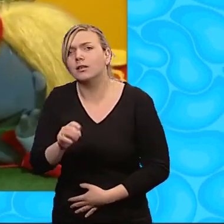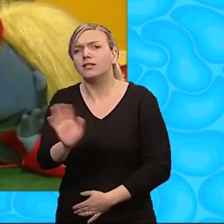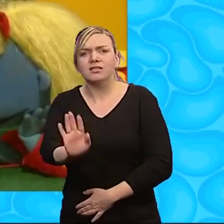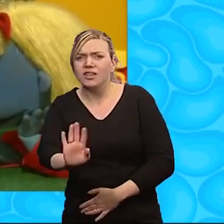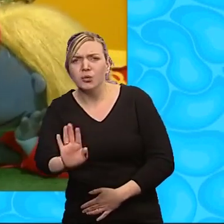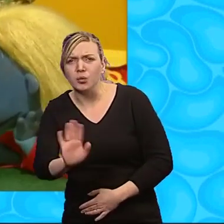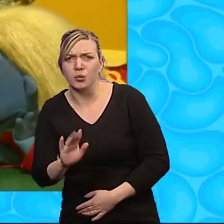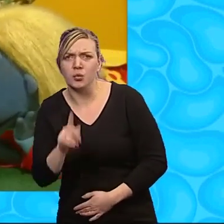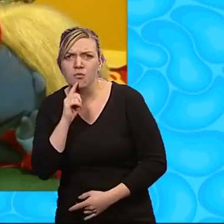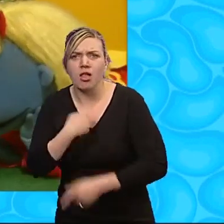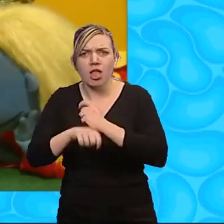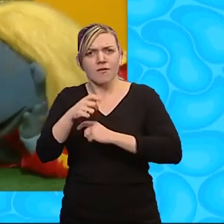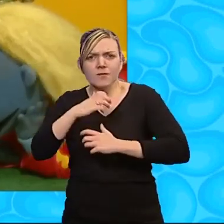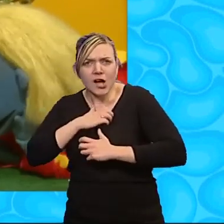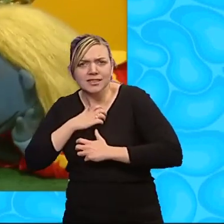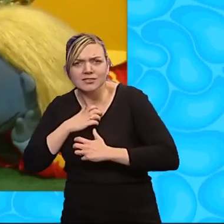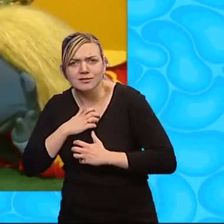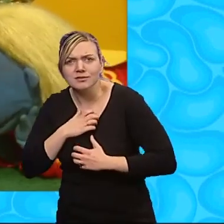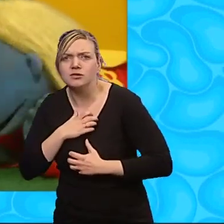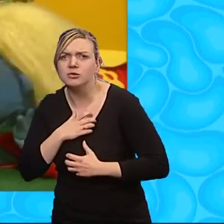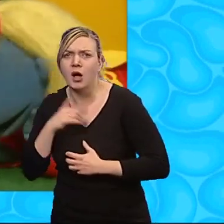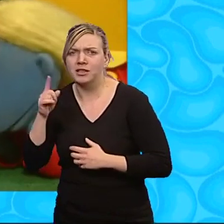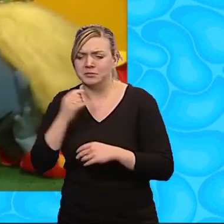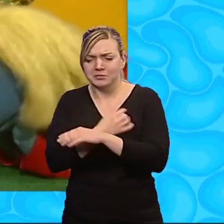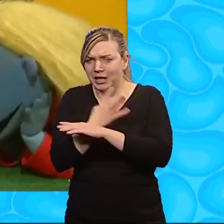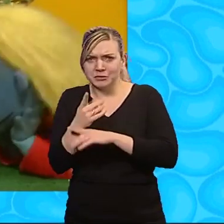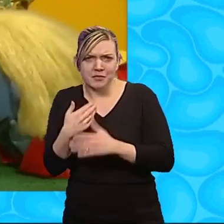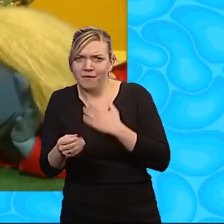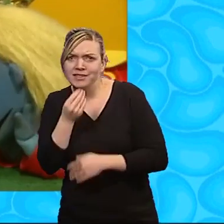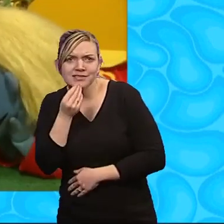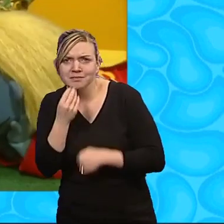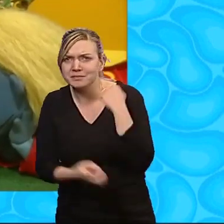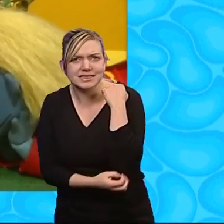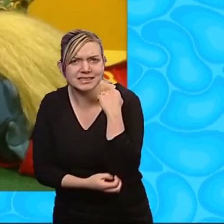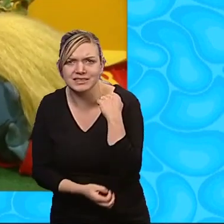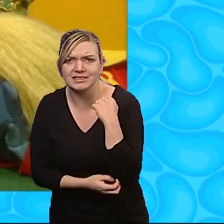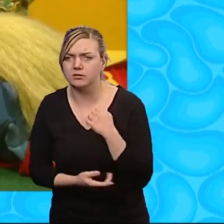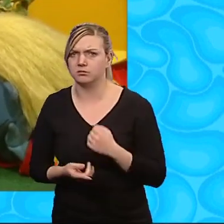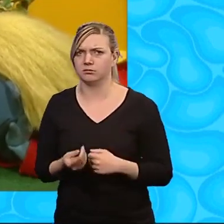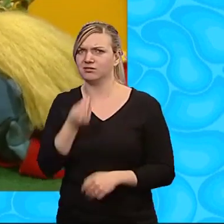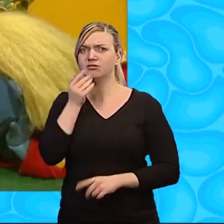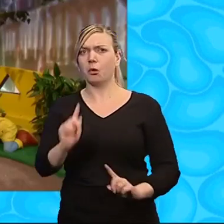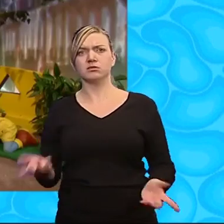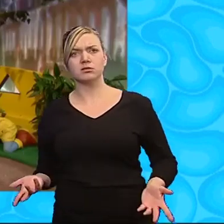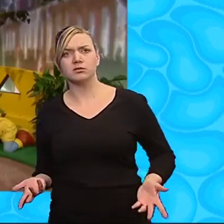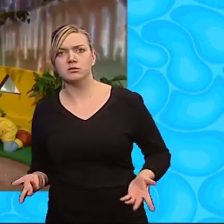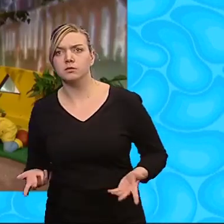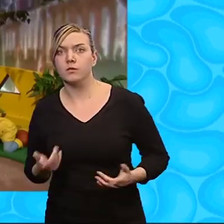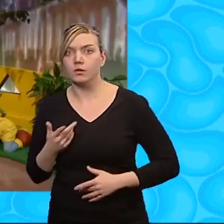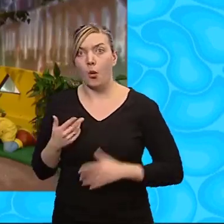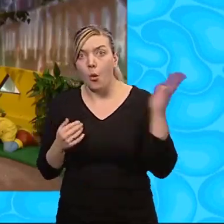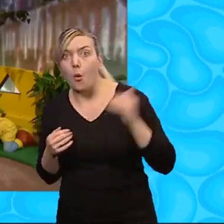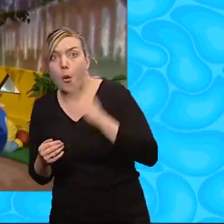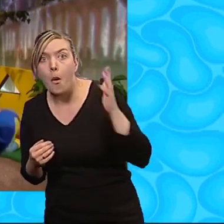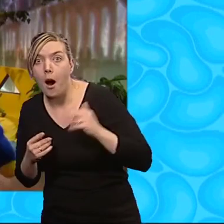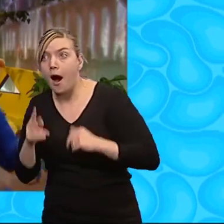Milo, don't. You'll scare it. And hedgehogs don't eat biscuits. What do they eat, then? It's over here, Maxie. Quick,